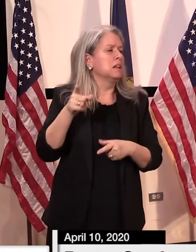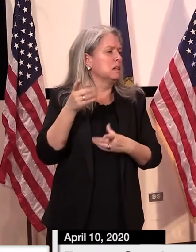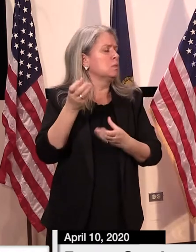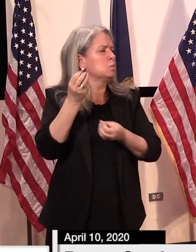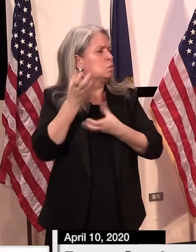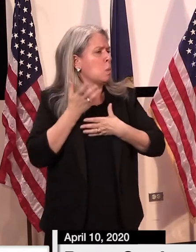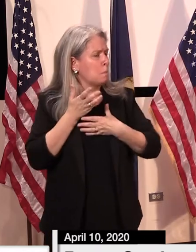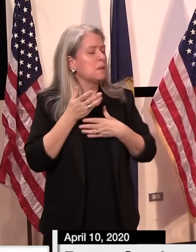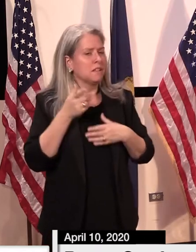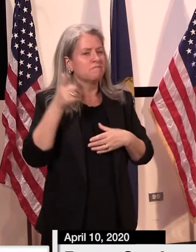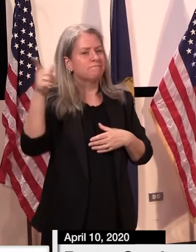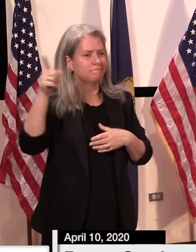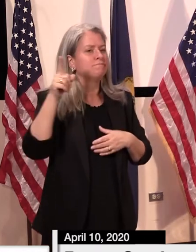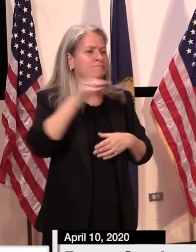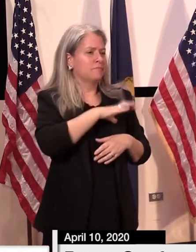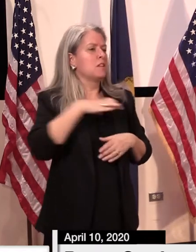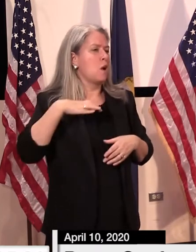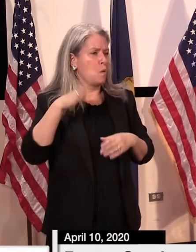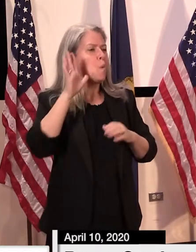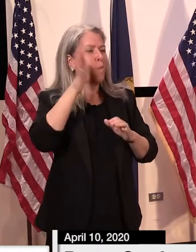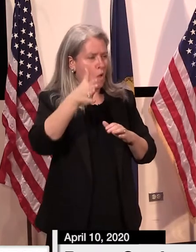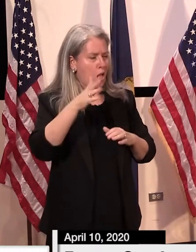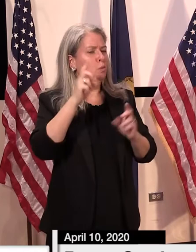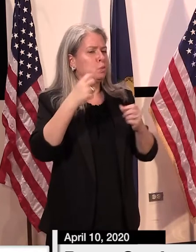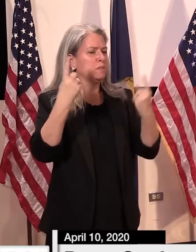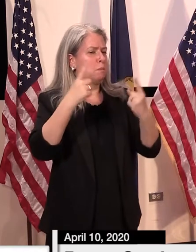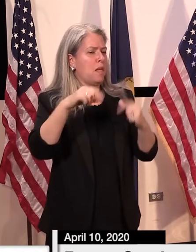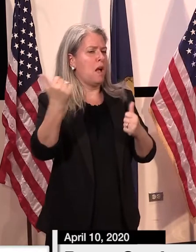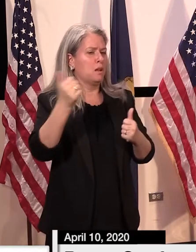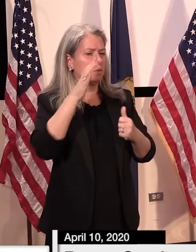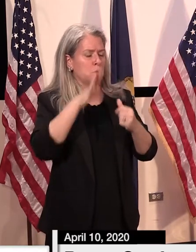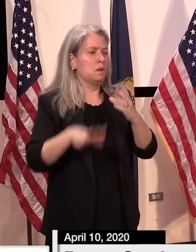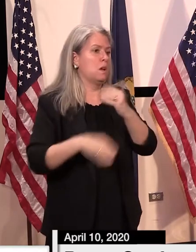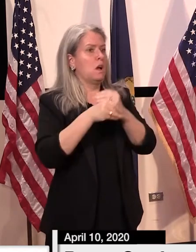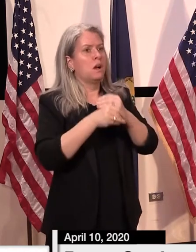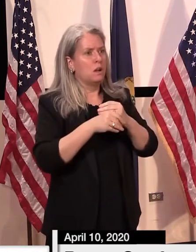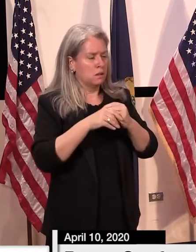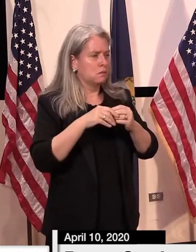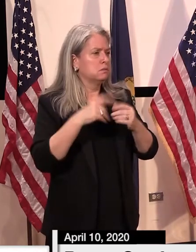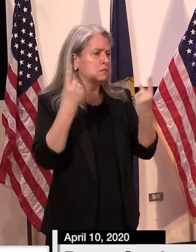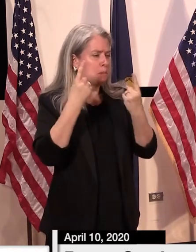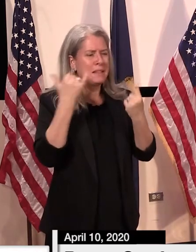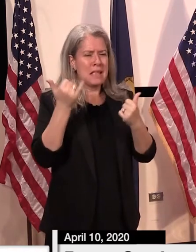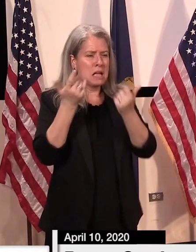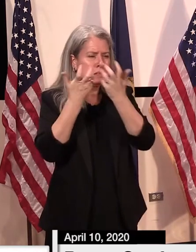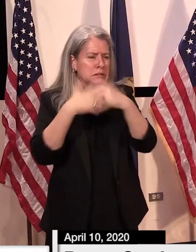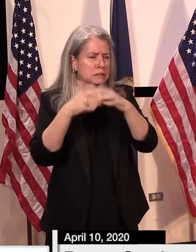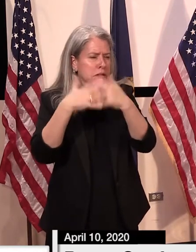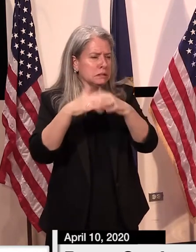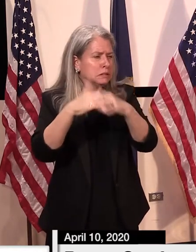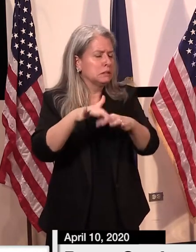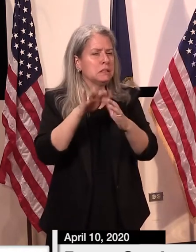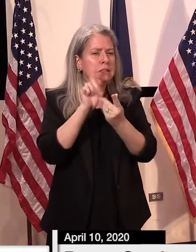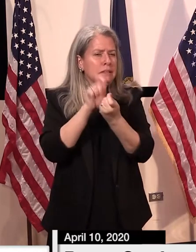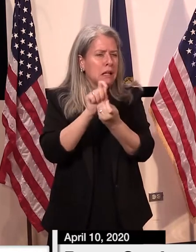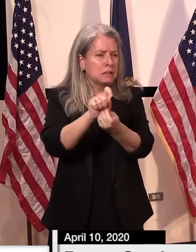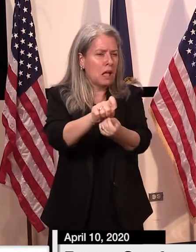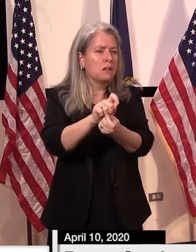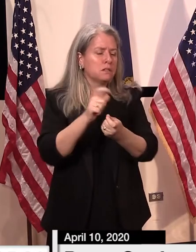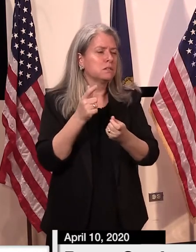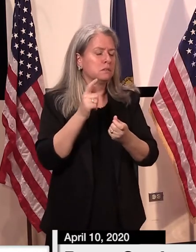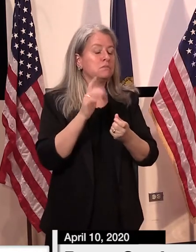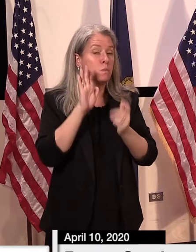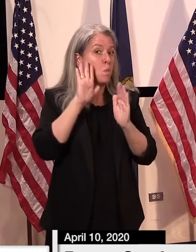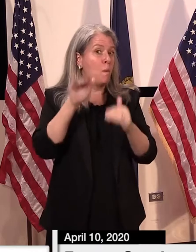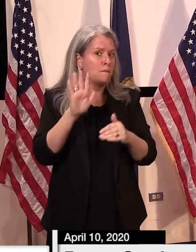that they are going to take action. They are working through some of the details and, and more